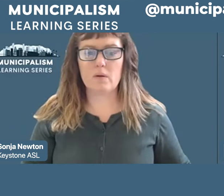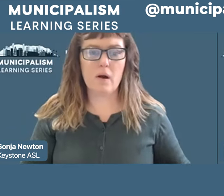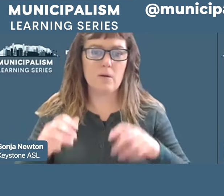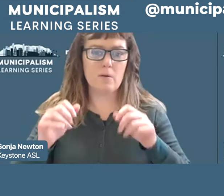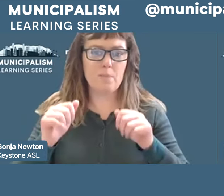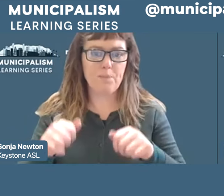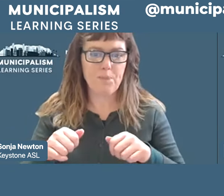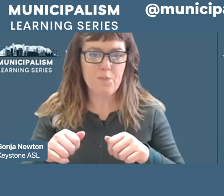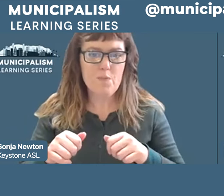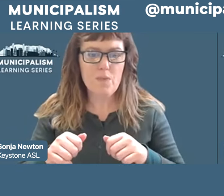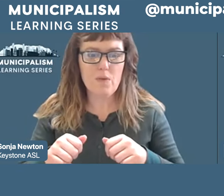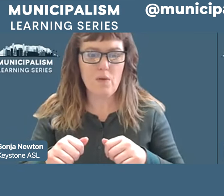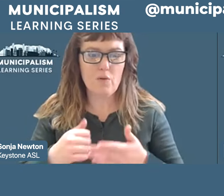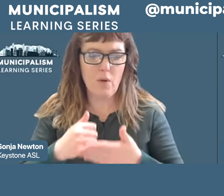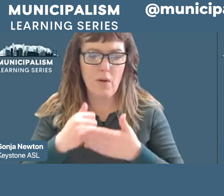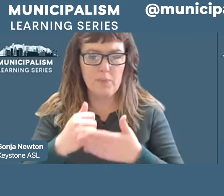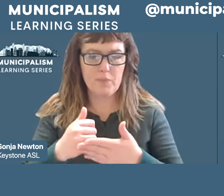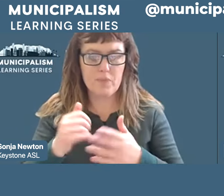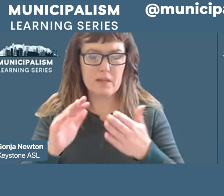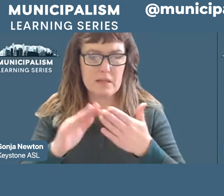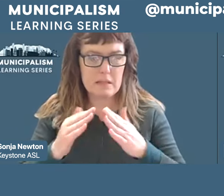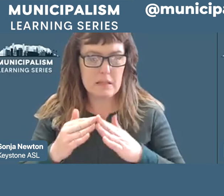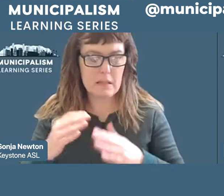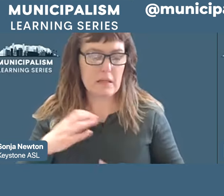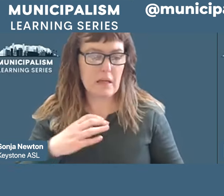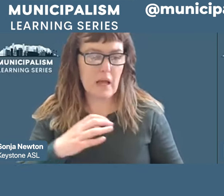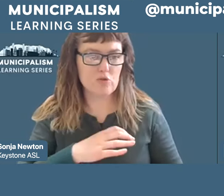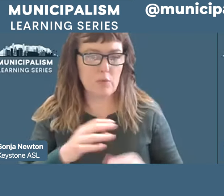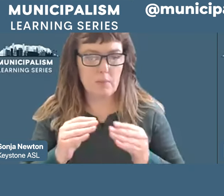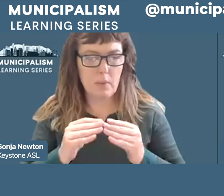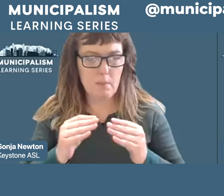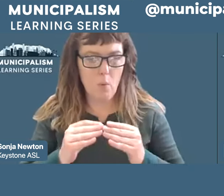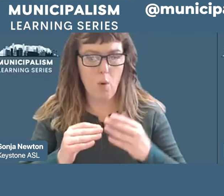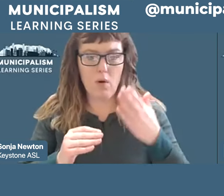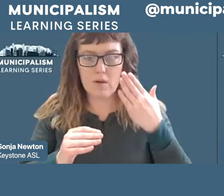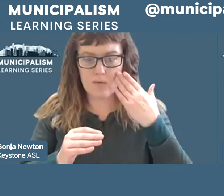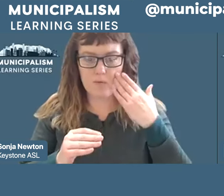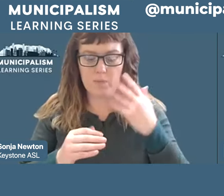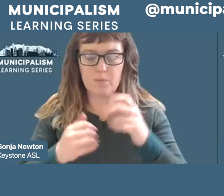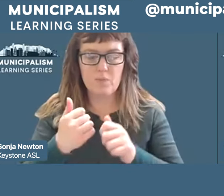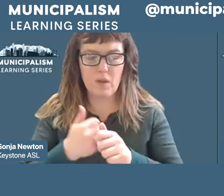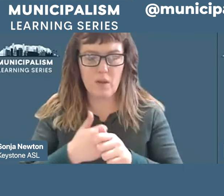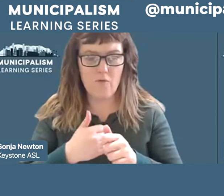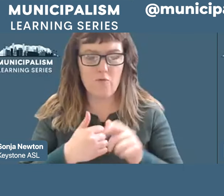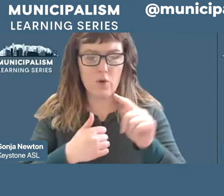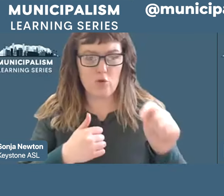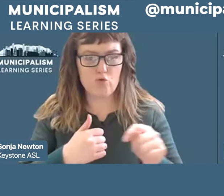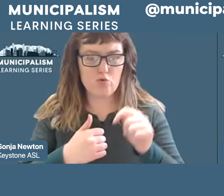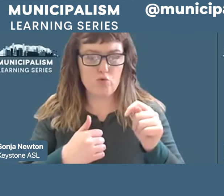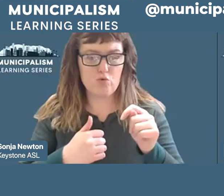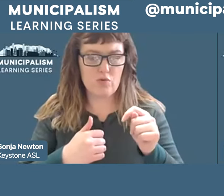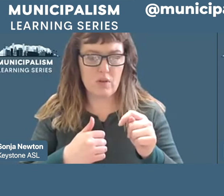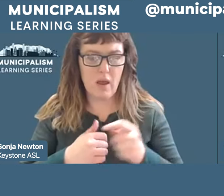for the city council to be more informed every Tuesday that we go to the